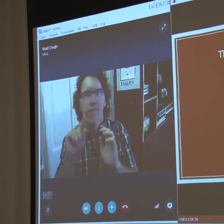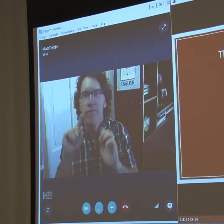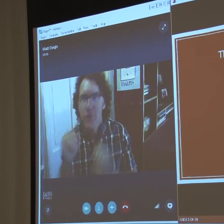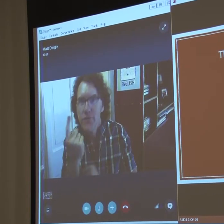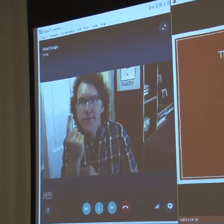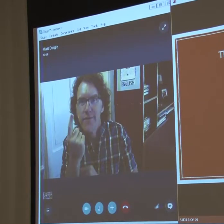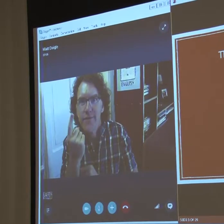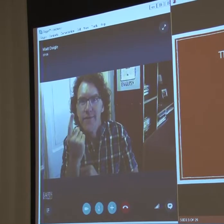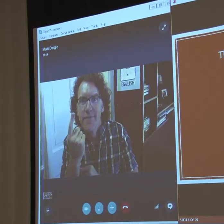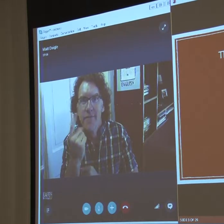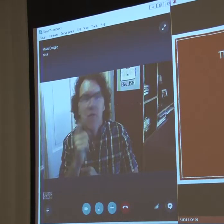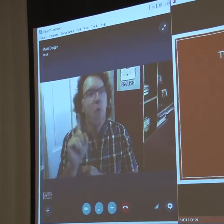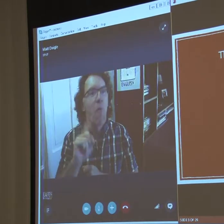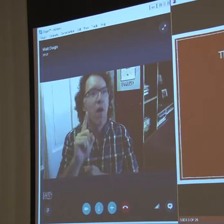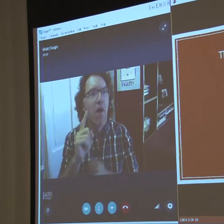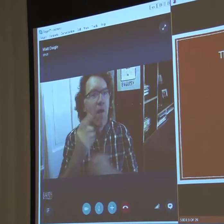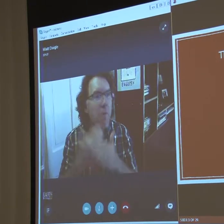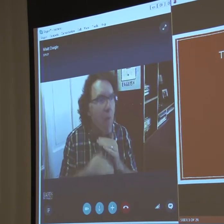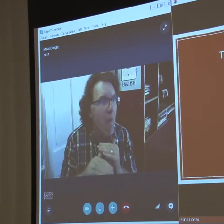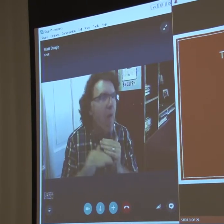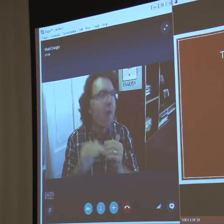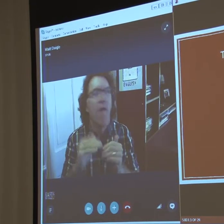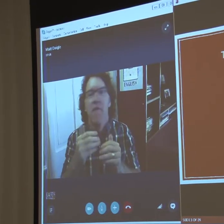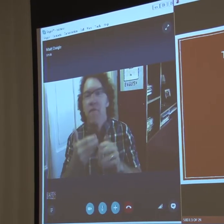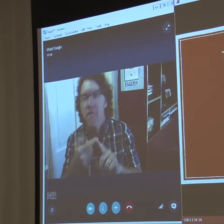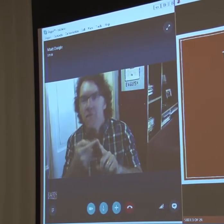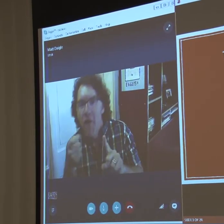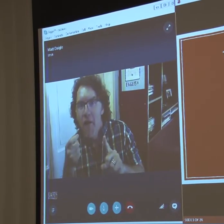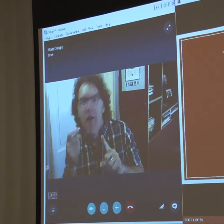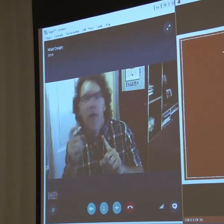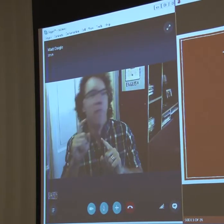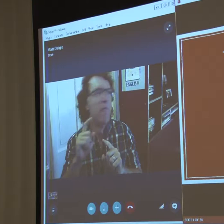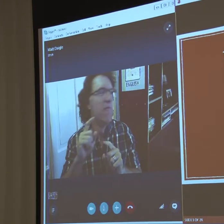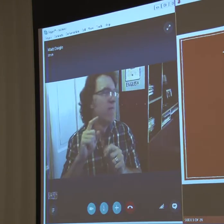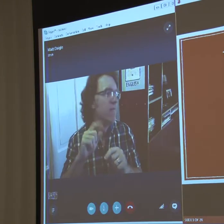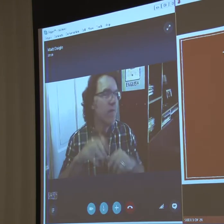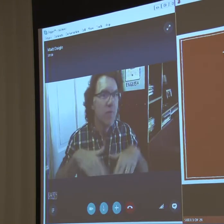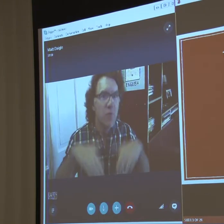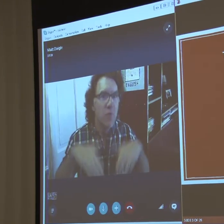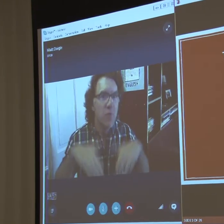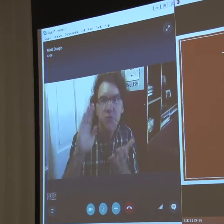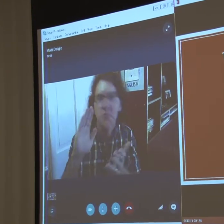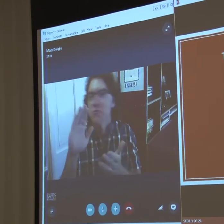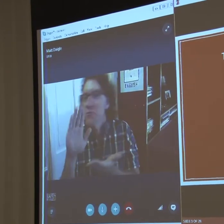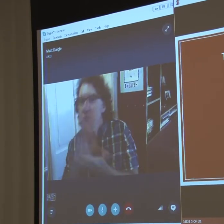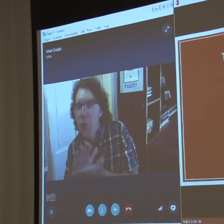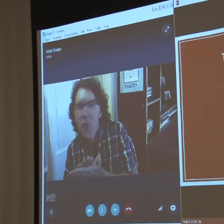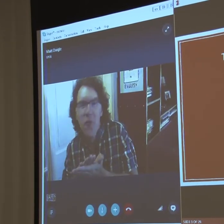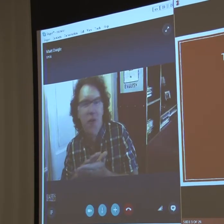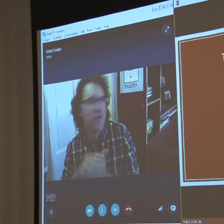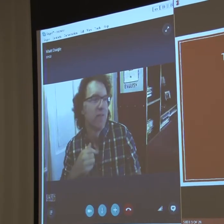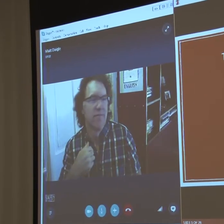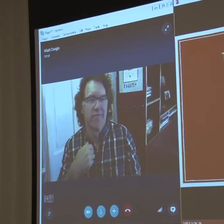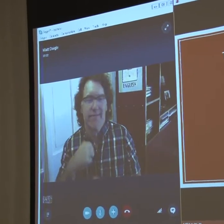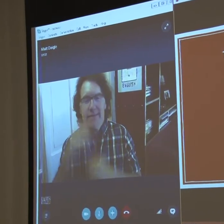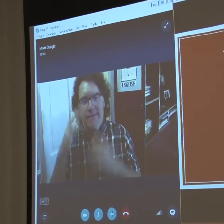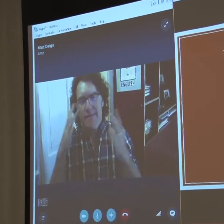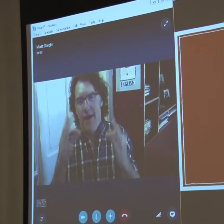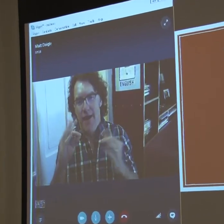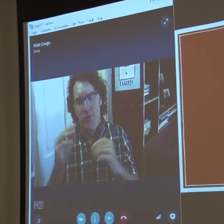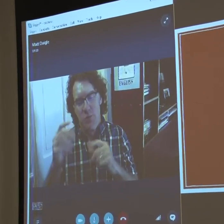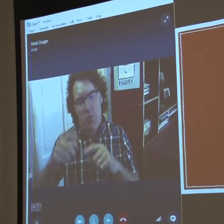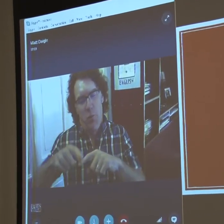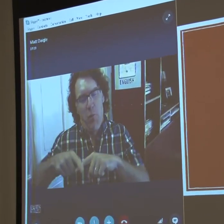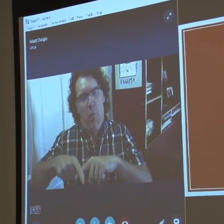to, first talk about their background, where they were born, where they're from, where they went to school.